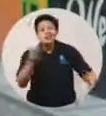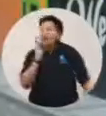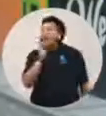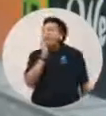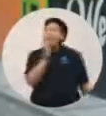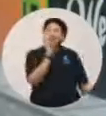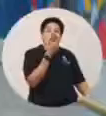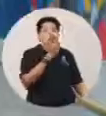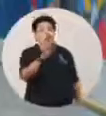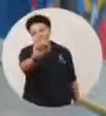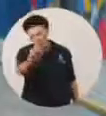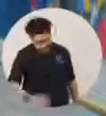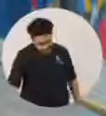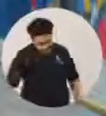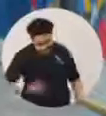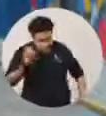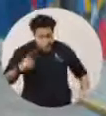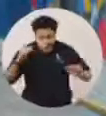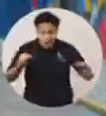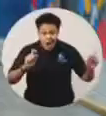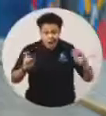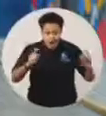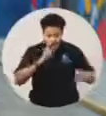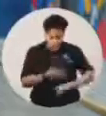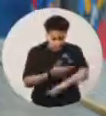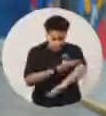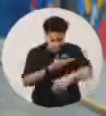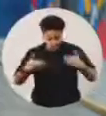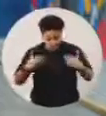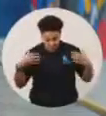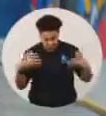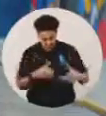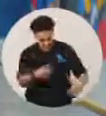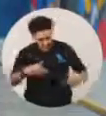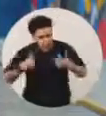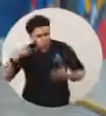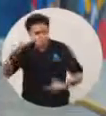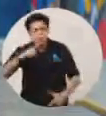a bad amount. So if we can manage to improve the youth sector, the youth them must benefit.